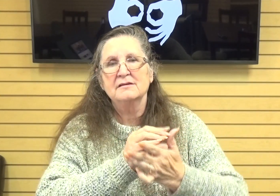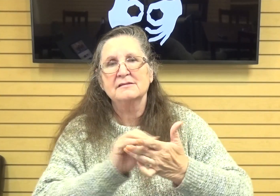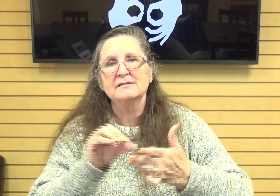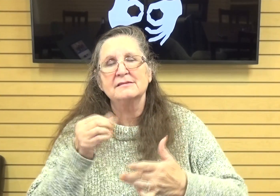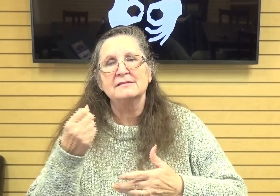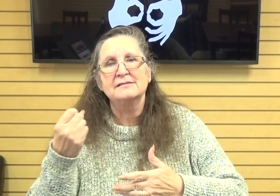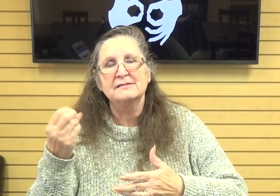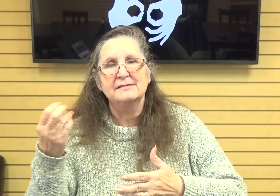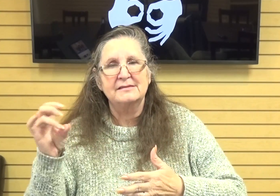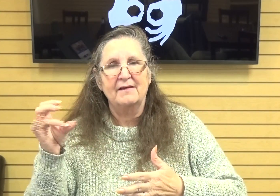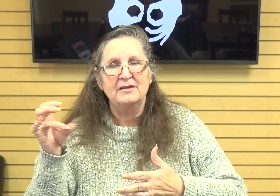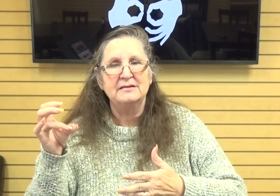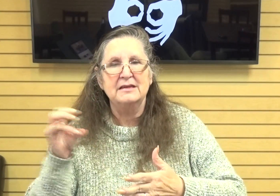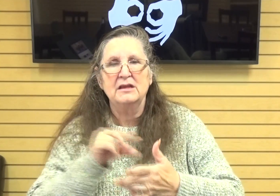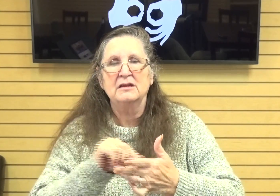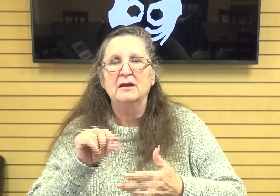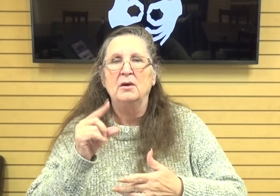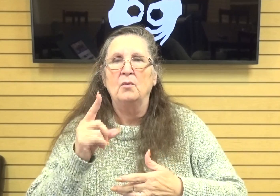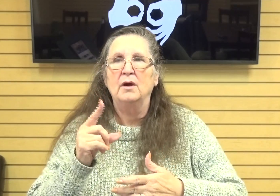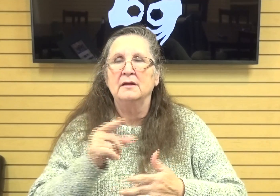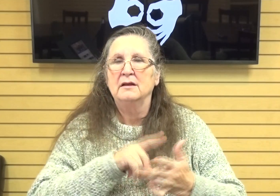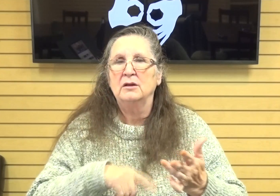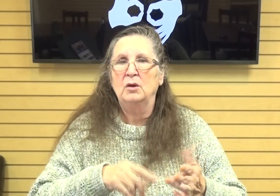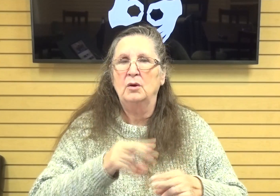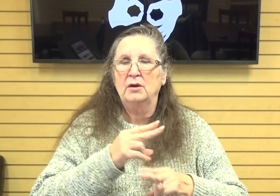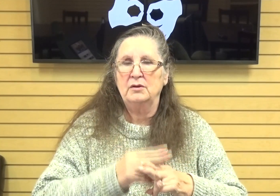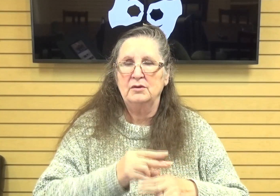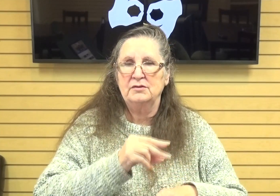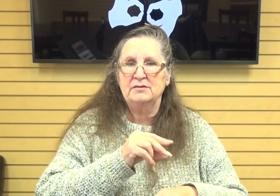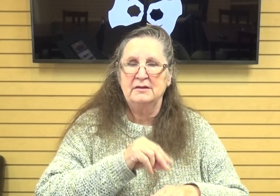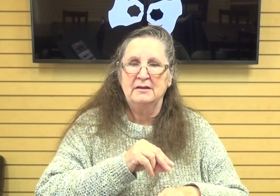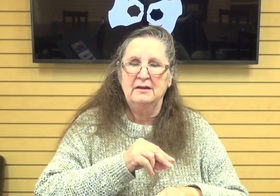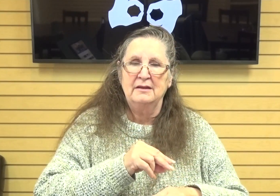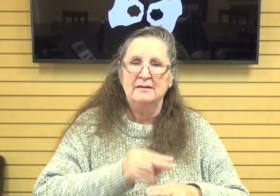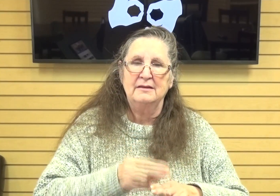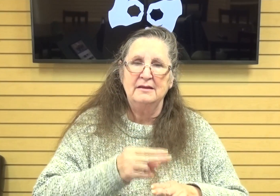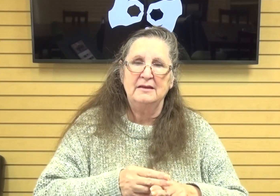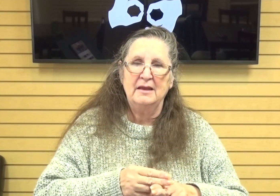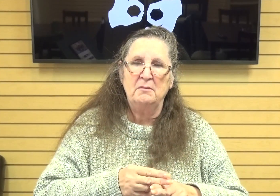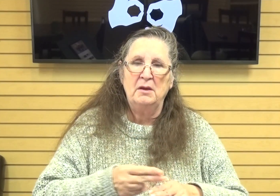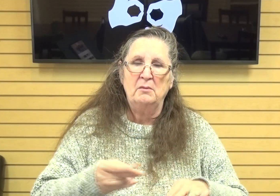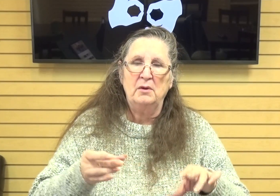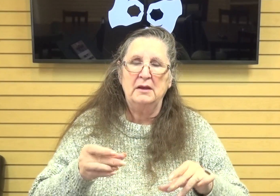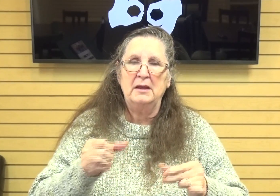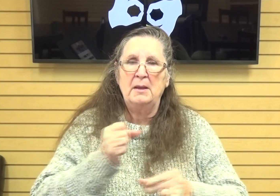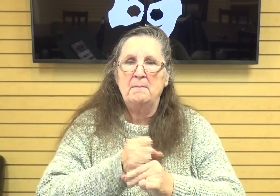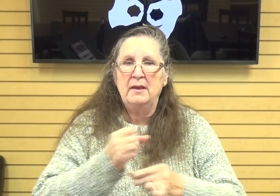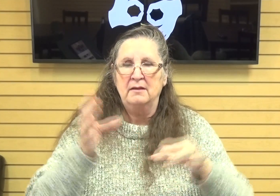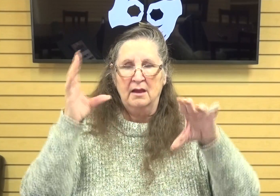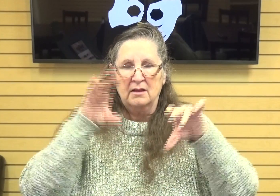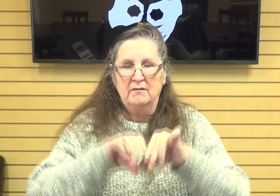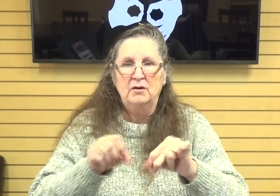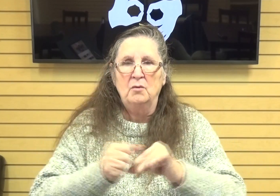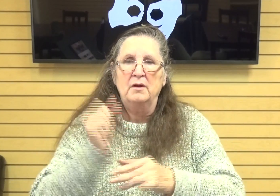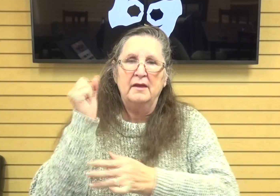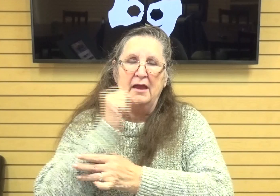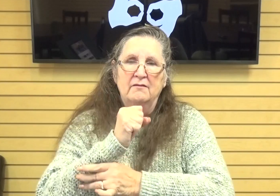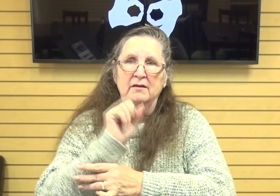the lord used the name when he made the covenant with abraham it expresses god's ultimate power and